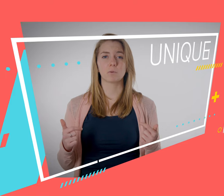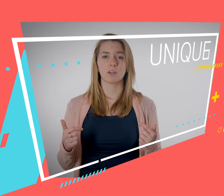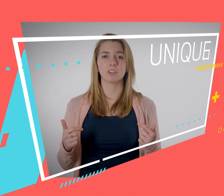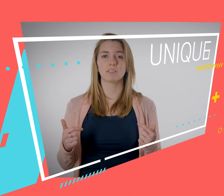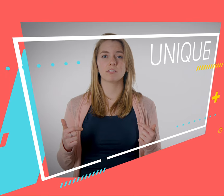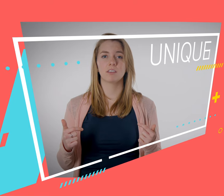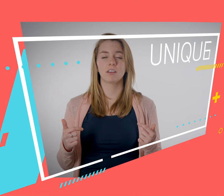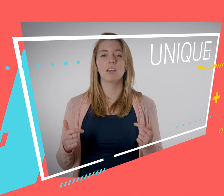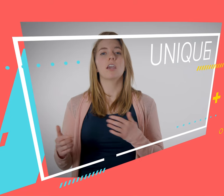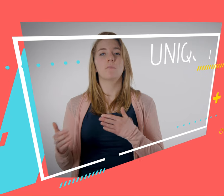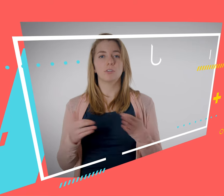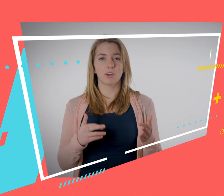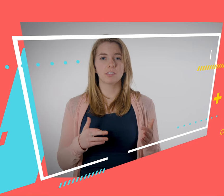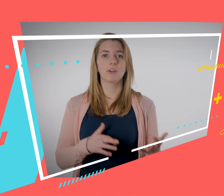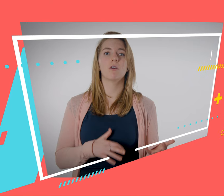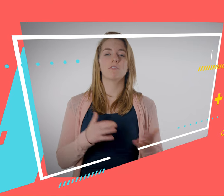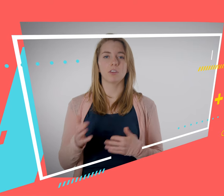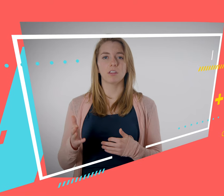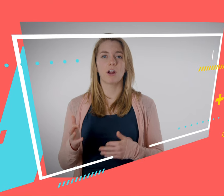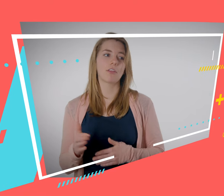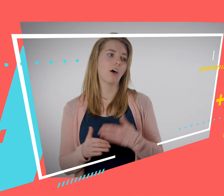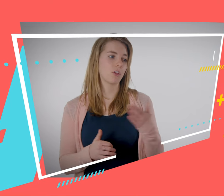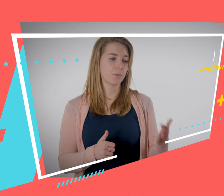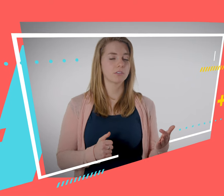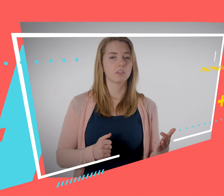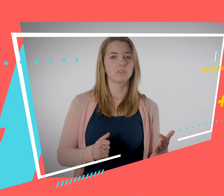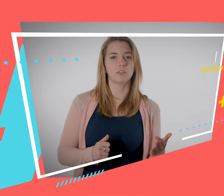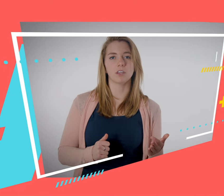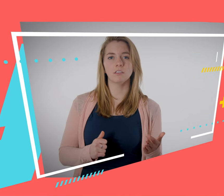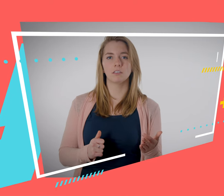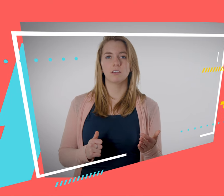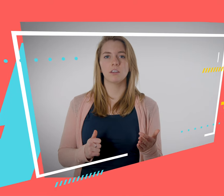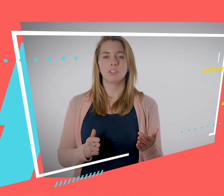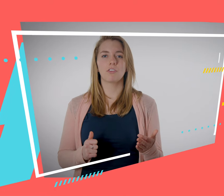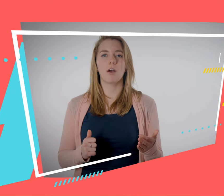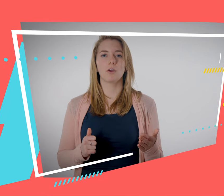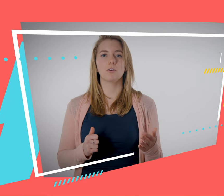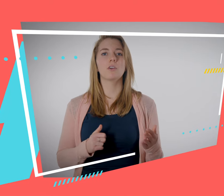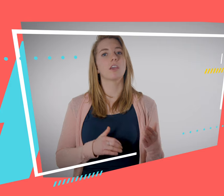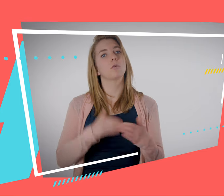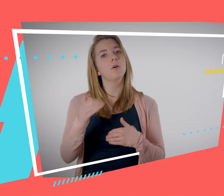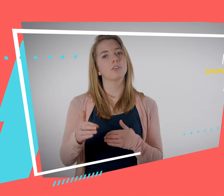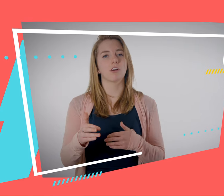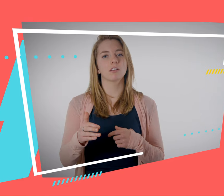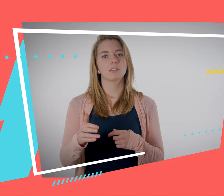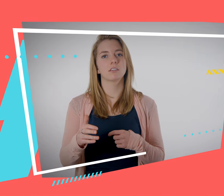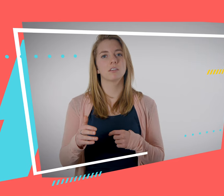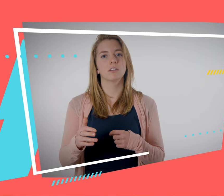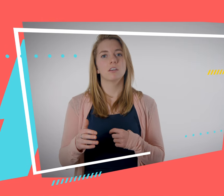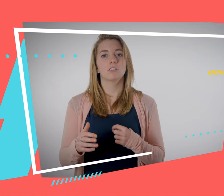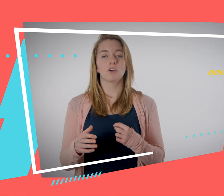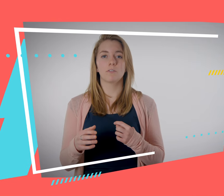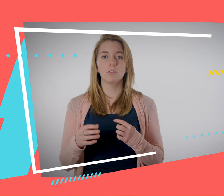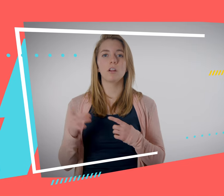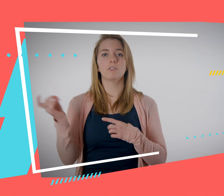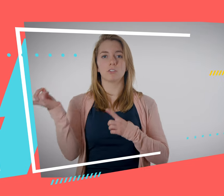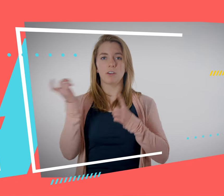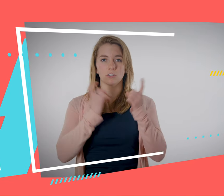expressions. It portrays how you are feeling or how the other person is feeling, so that way you can get your point across. So if you want to use your facial